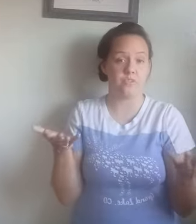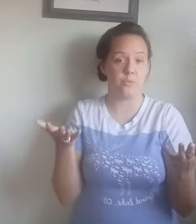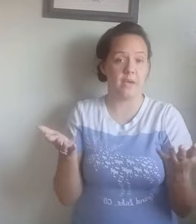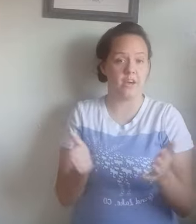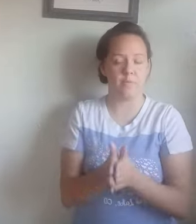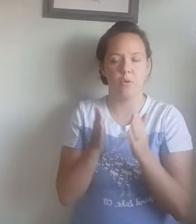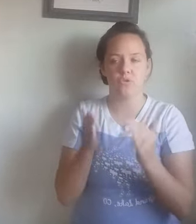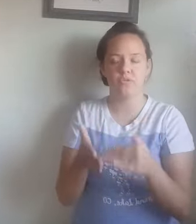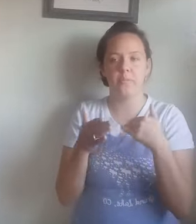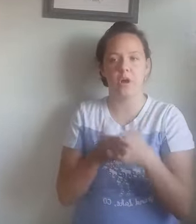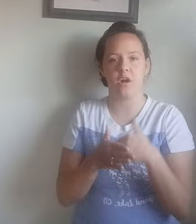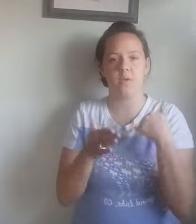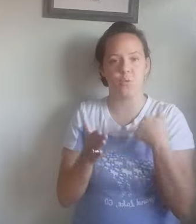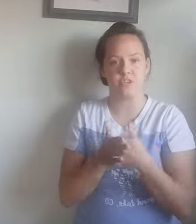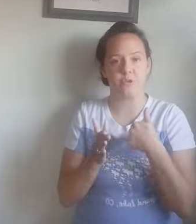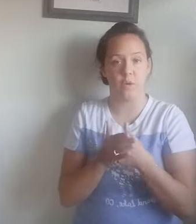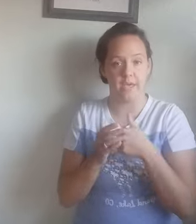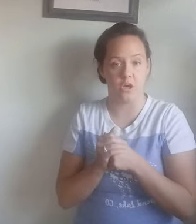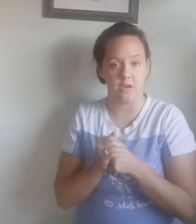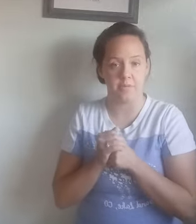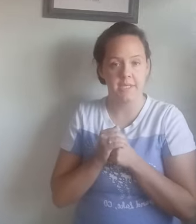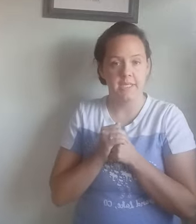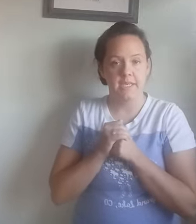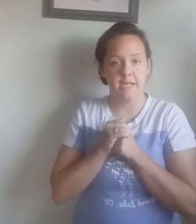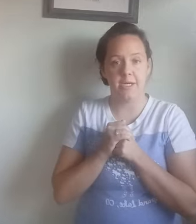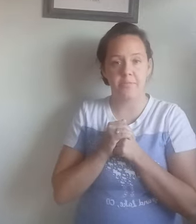worsted weight yarn. Um,